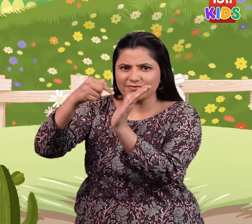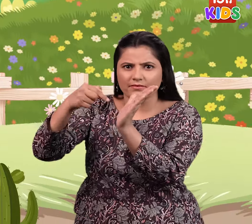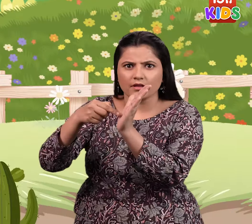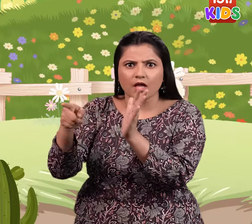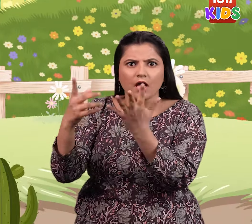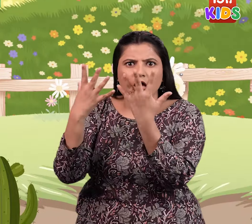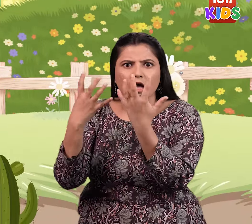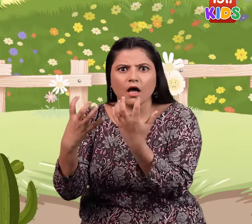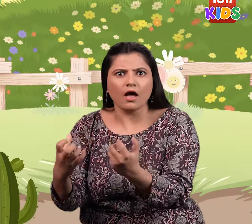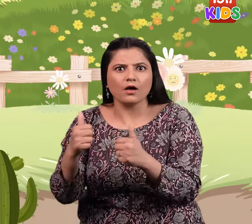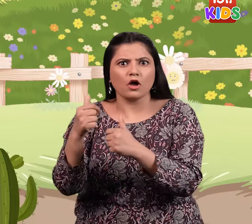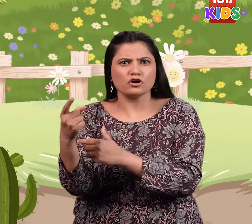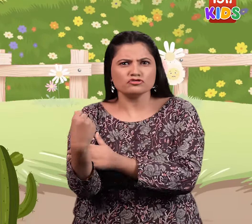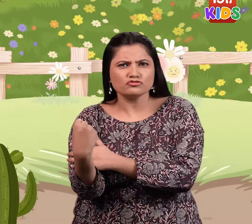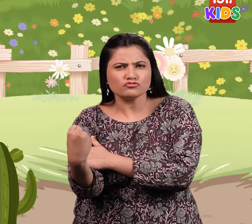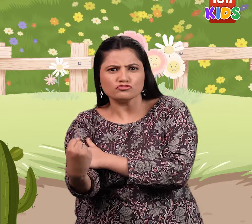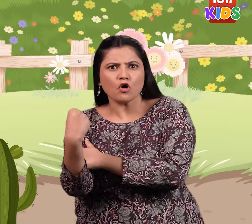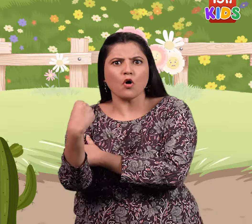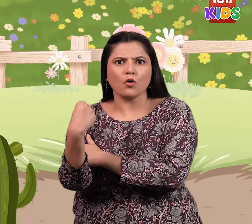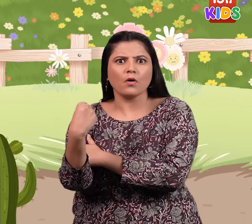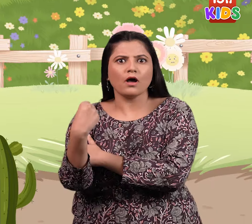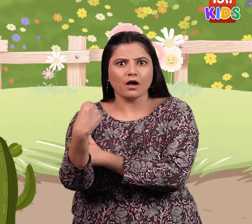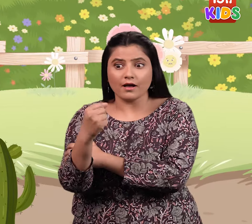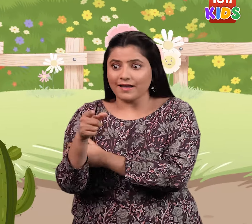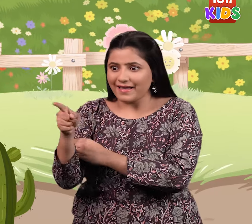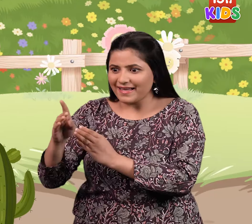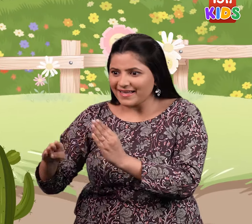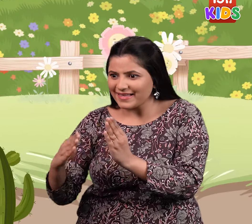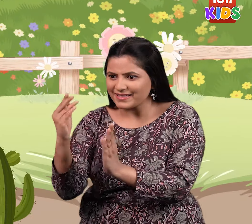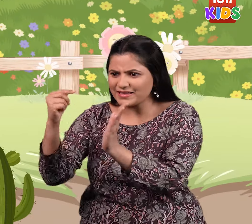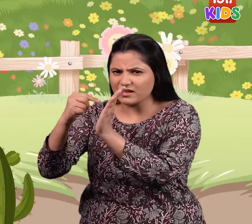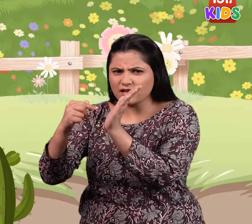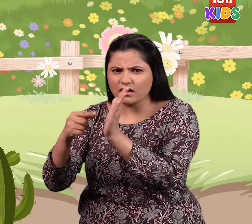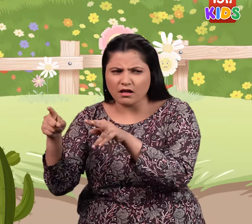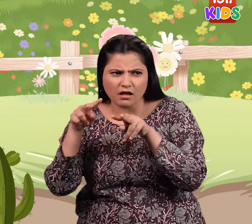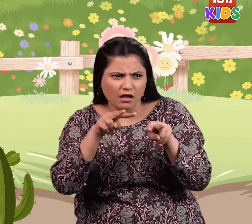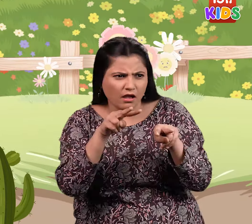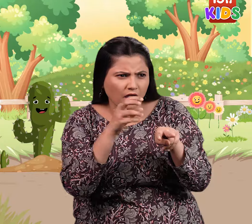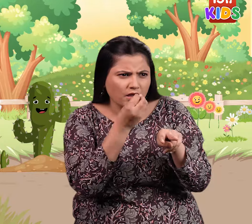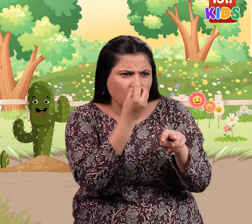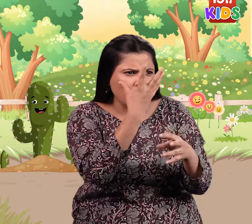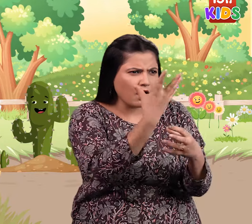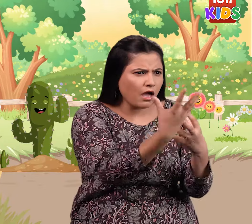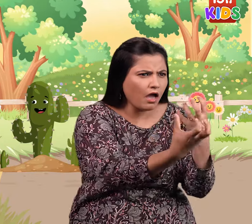who was still strong. The cactus asked her fellow flowers, Hey,